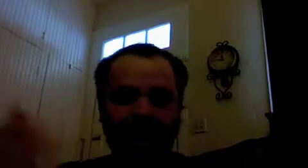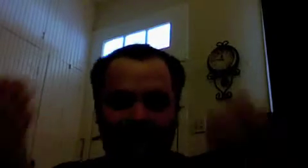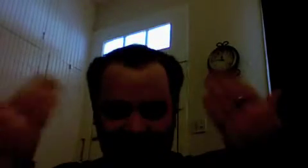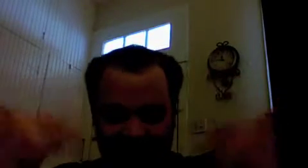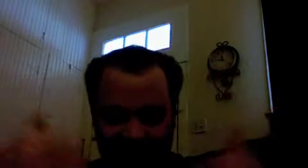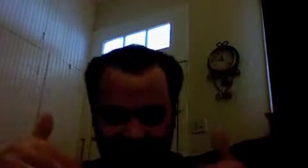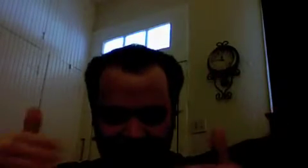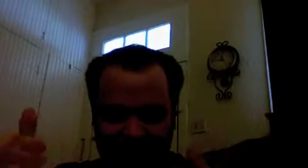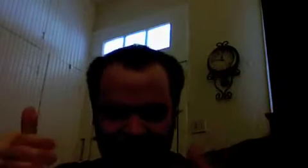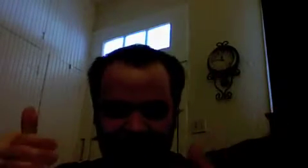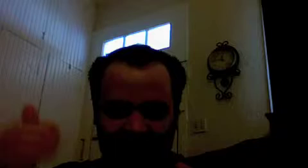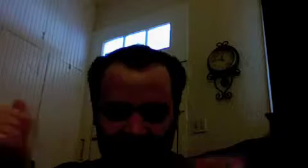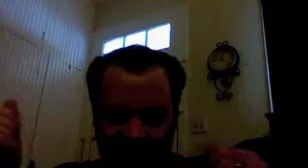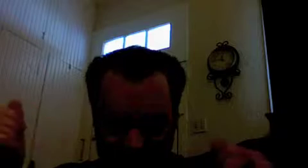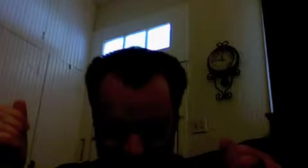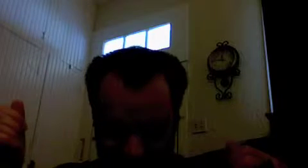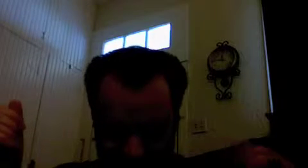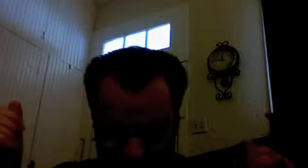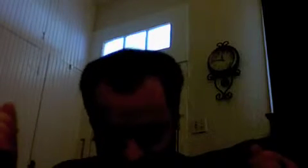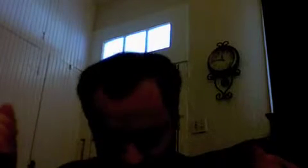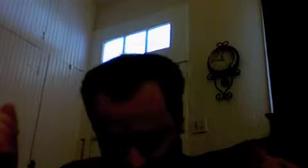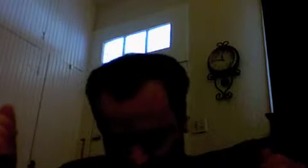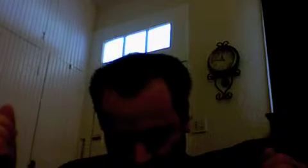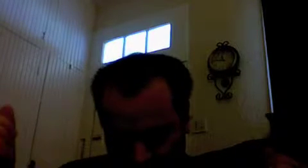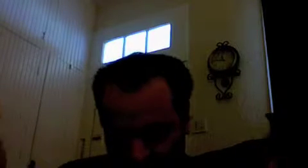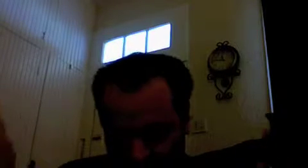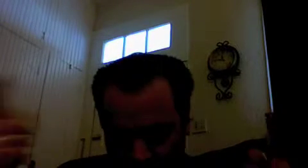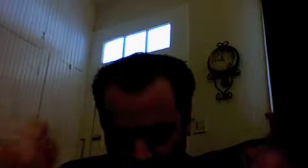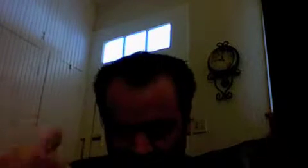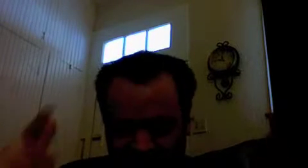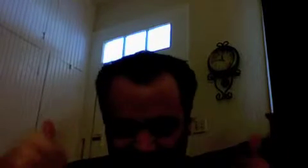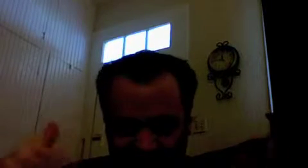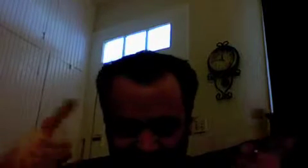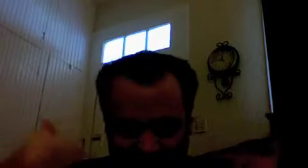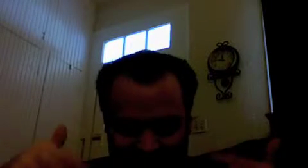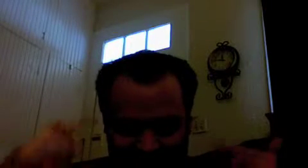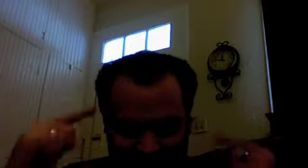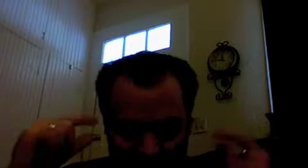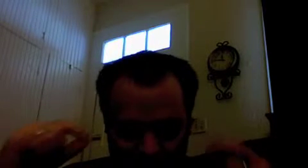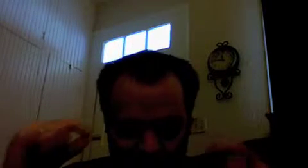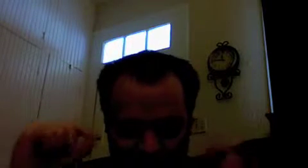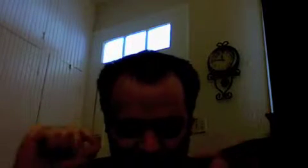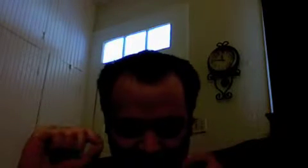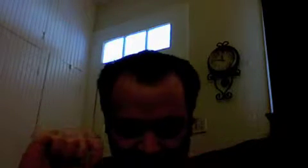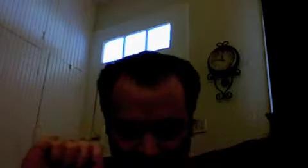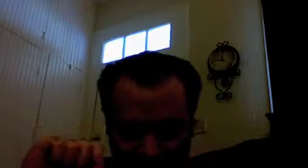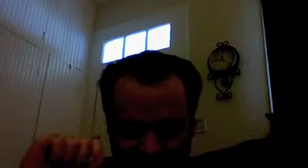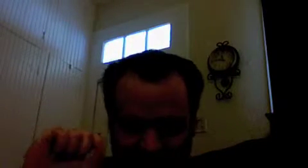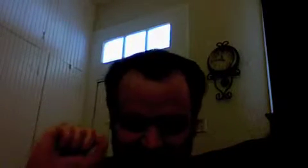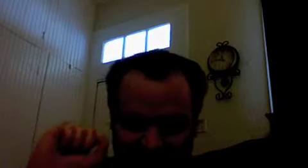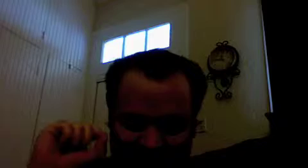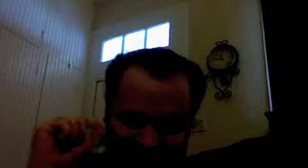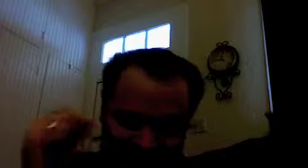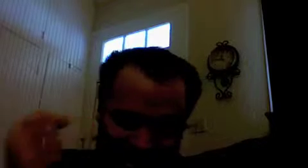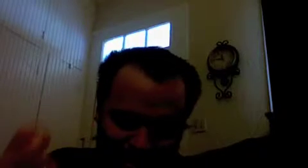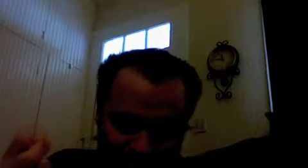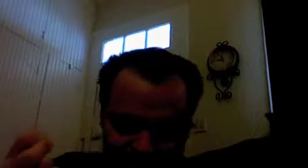as self-alienating but this idea sinks into mere edification and even insipity